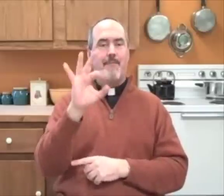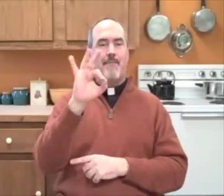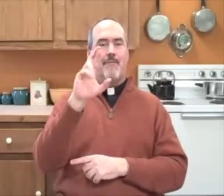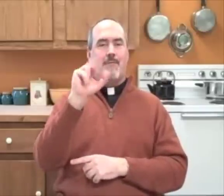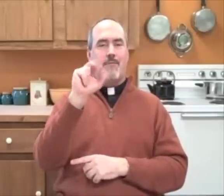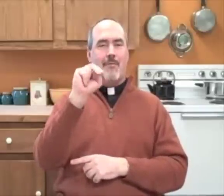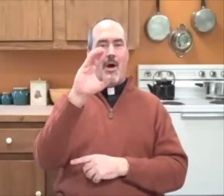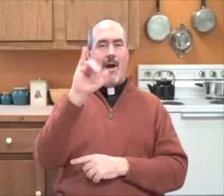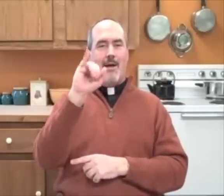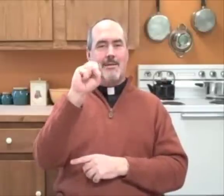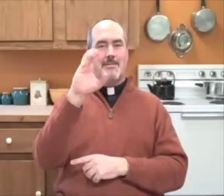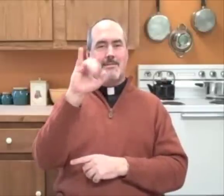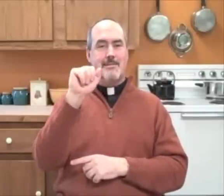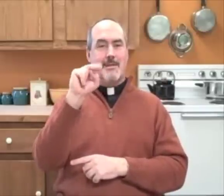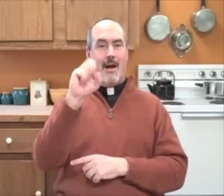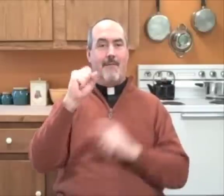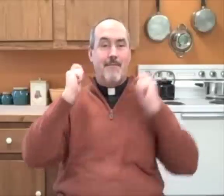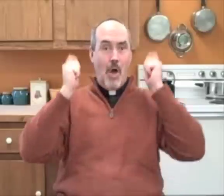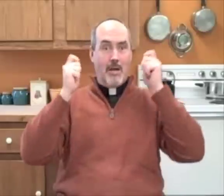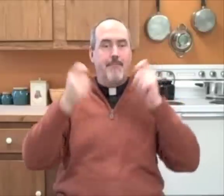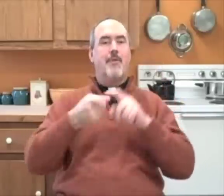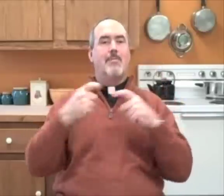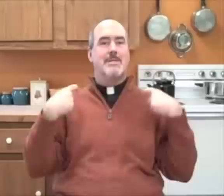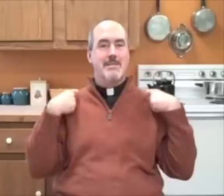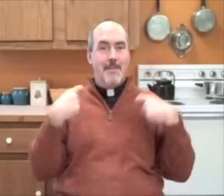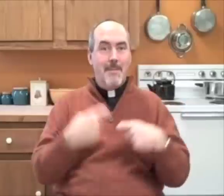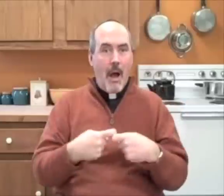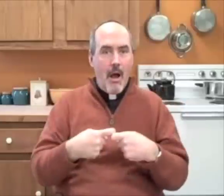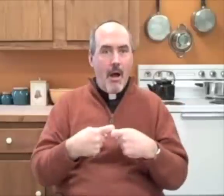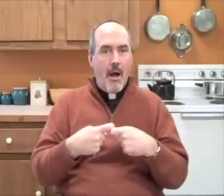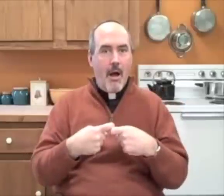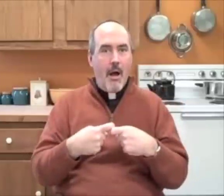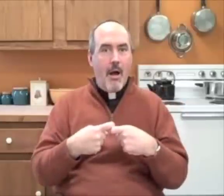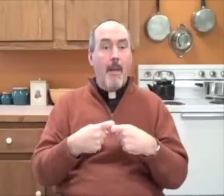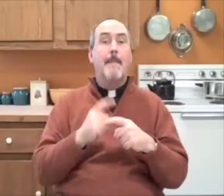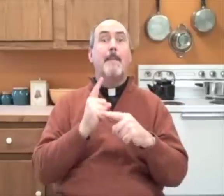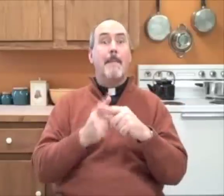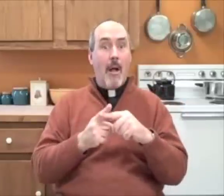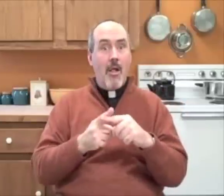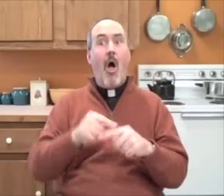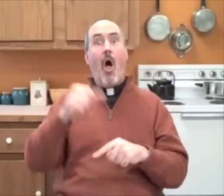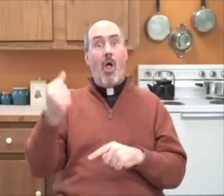five Franciscans that were from Spain, as well as some Franciscans from Mexico.